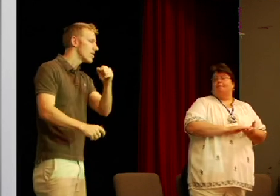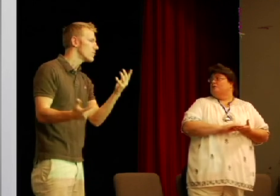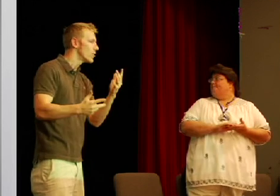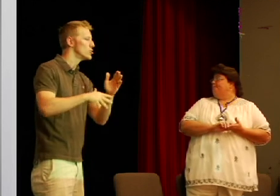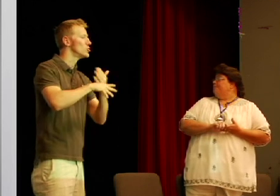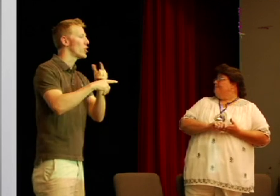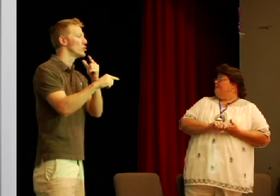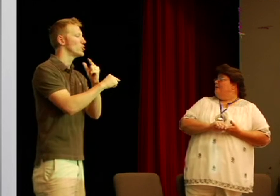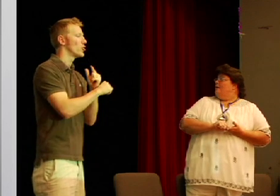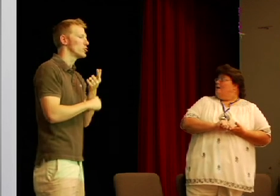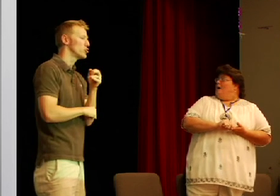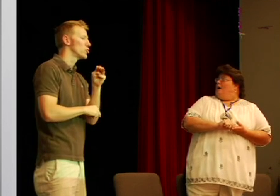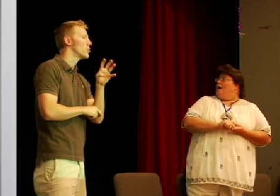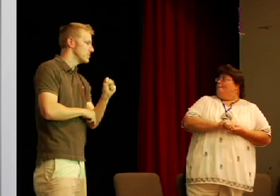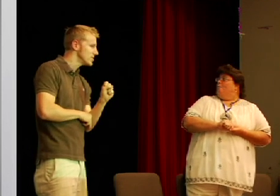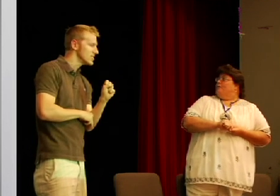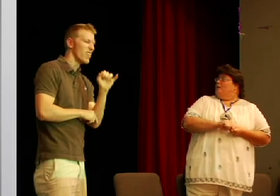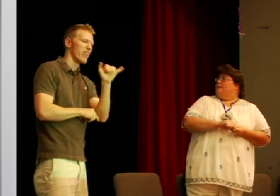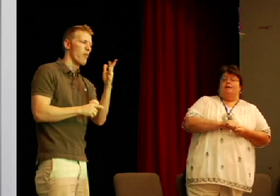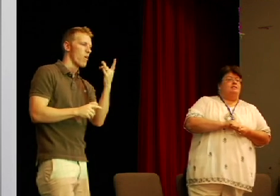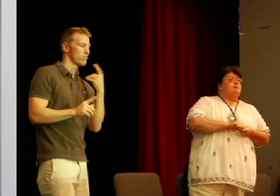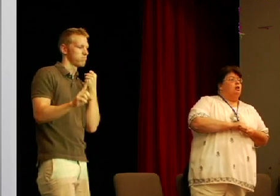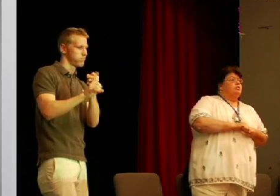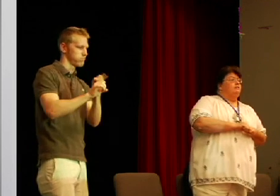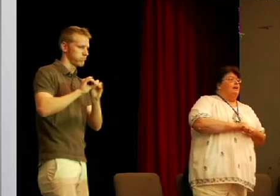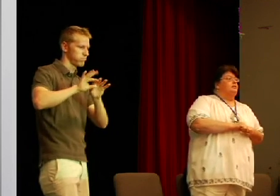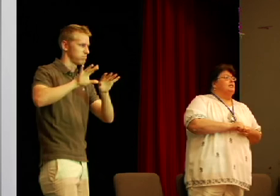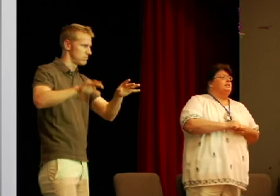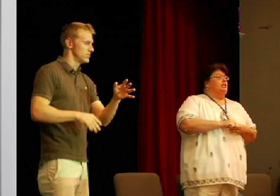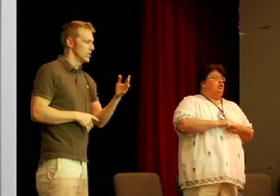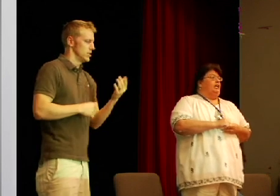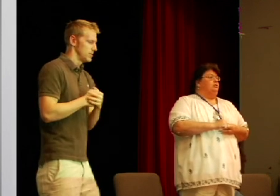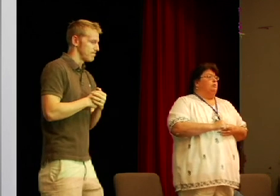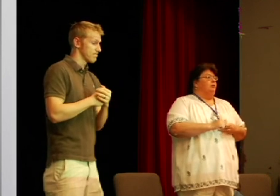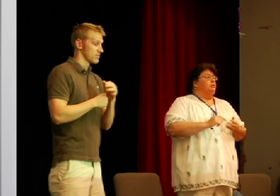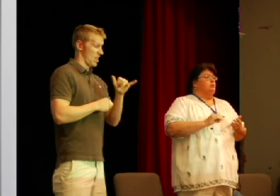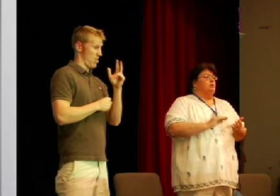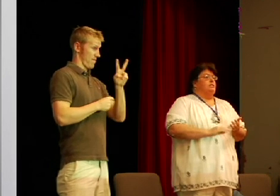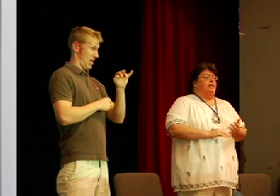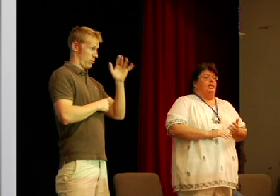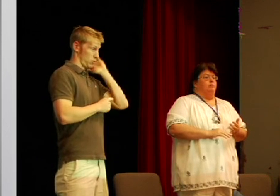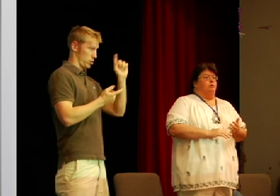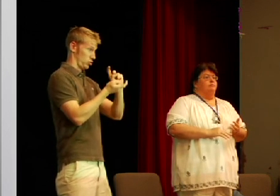happens when we talk about the epidemiology of the virus is it going to change there was concerns is it going to get more